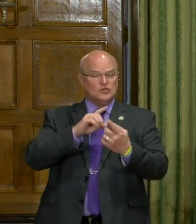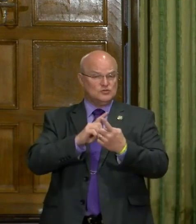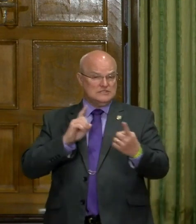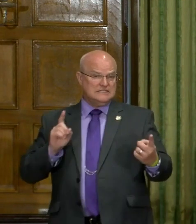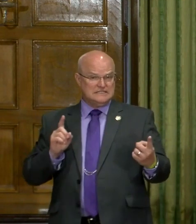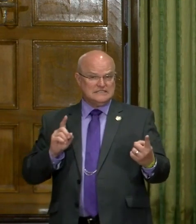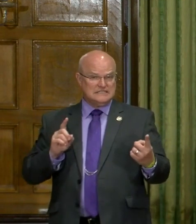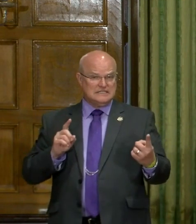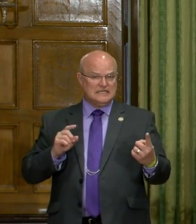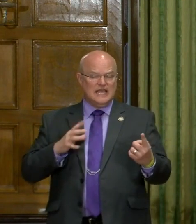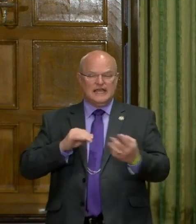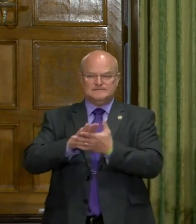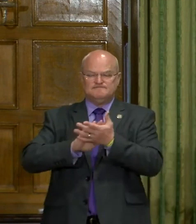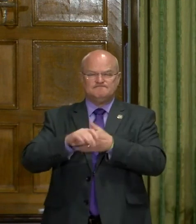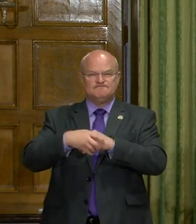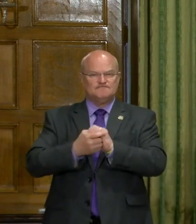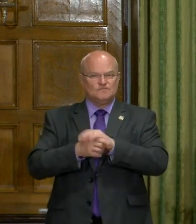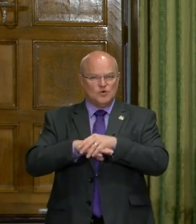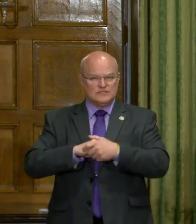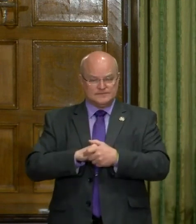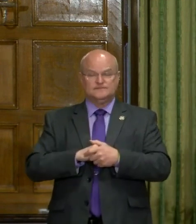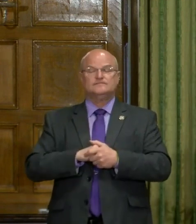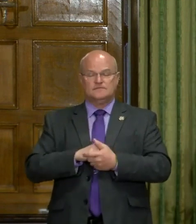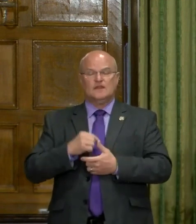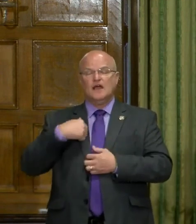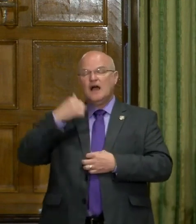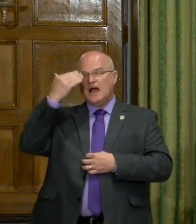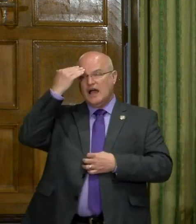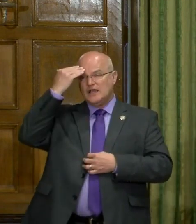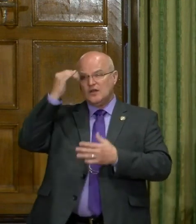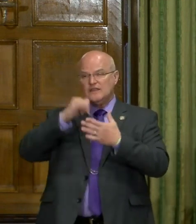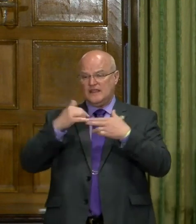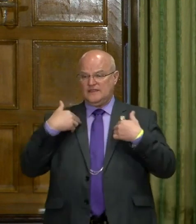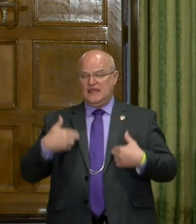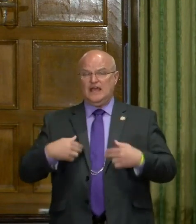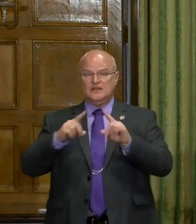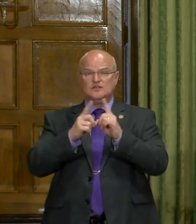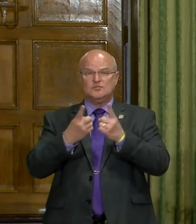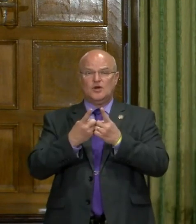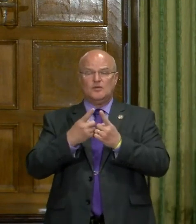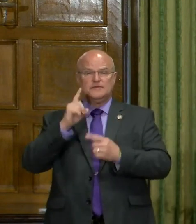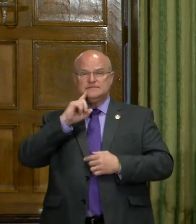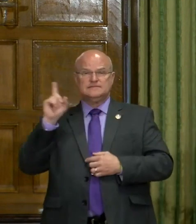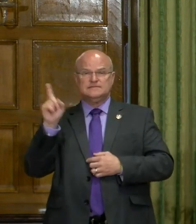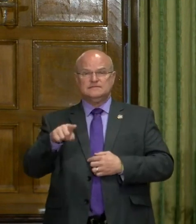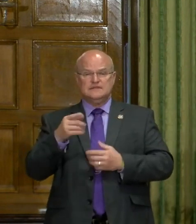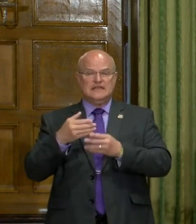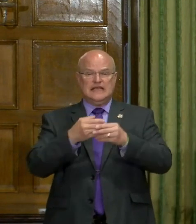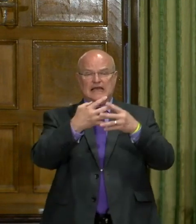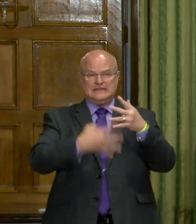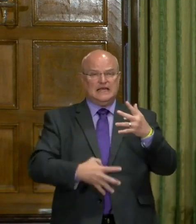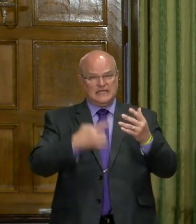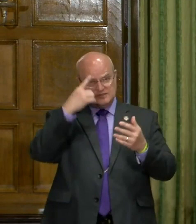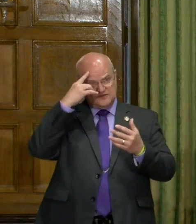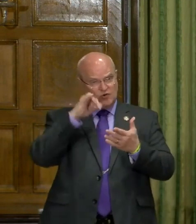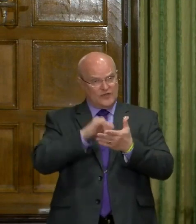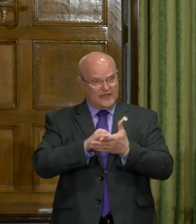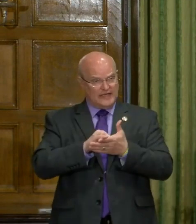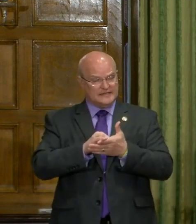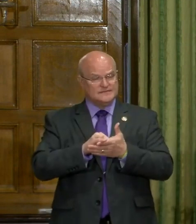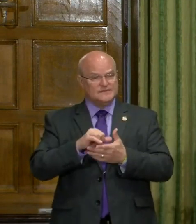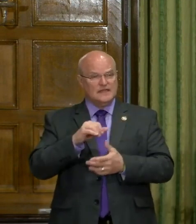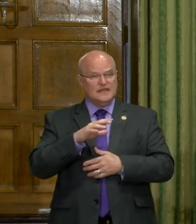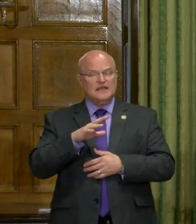distancing and the cleansing. Uh, and so I know that, uh, the health department has put out some, uh, guidelines for them.